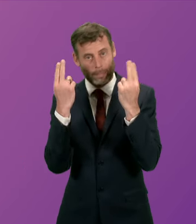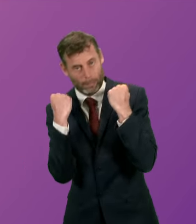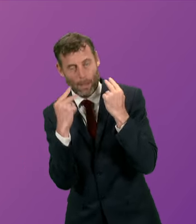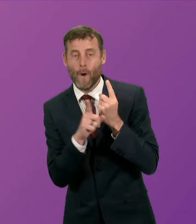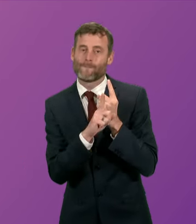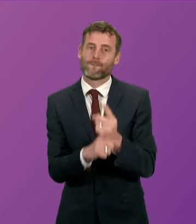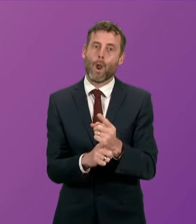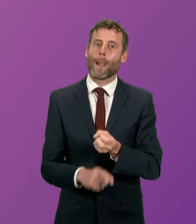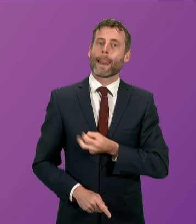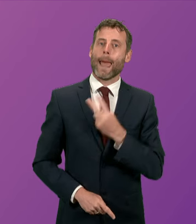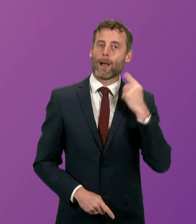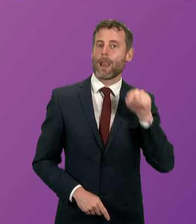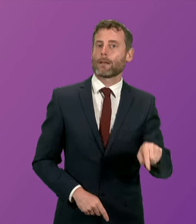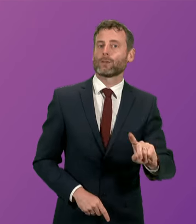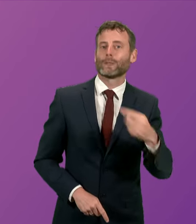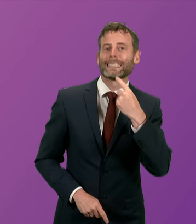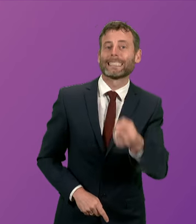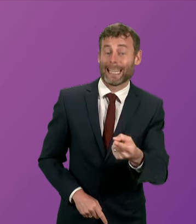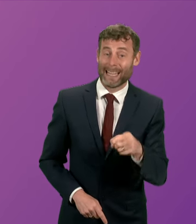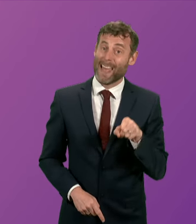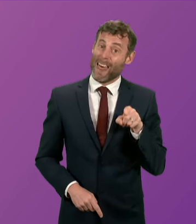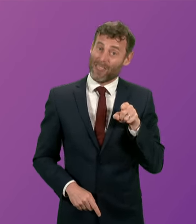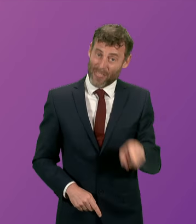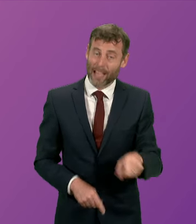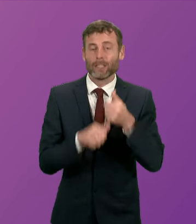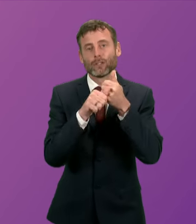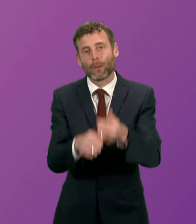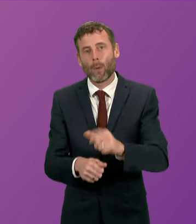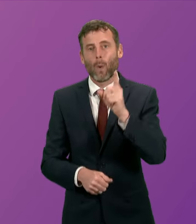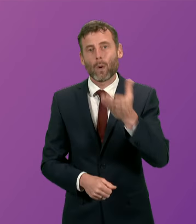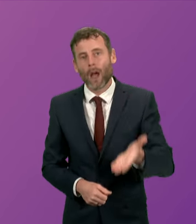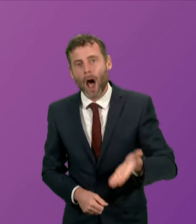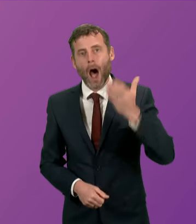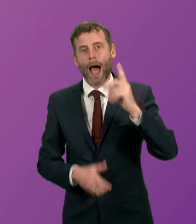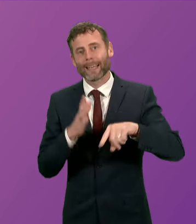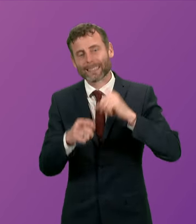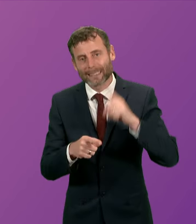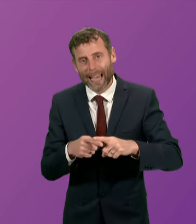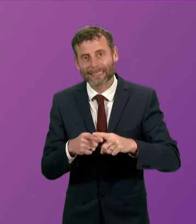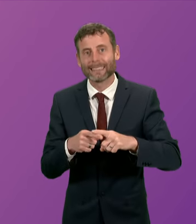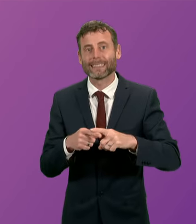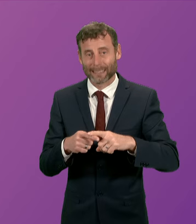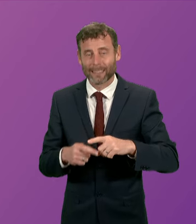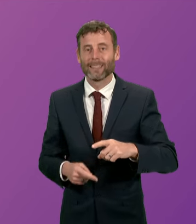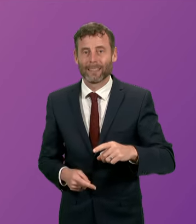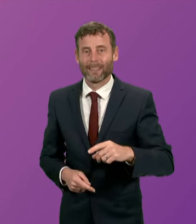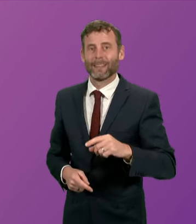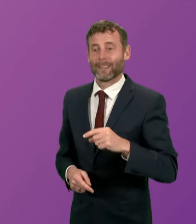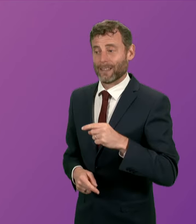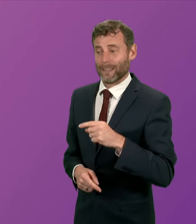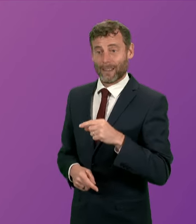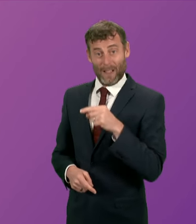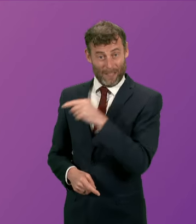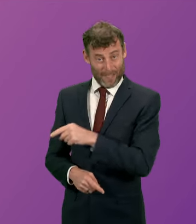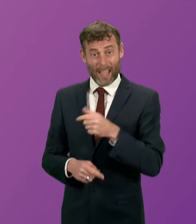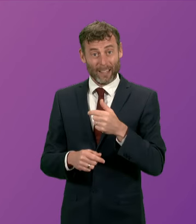against higher taxes on higher earners in Scotland because they've been told by their bosses in London to do exactly